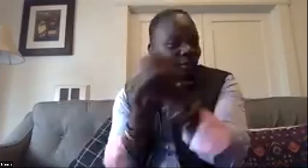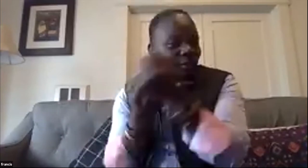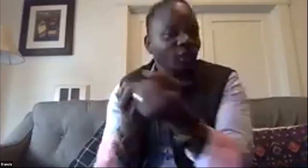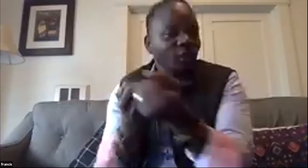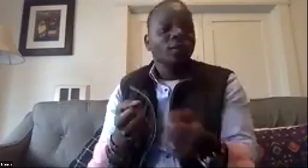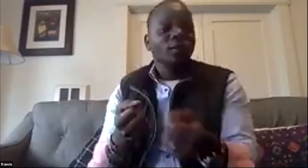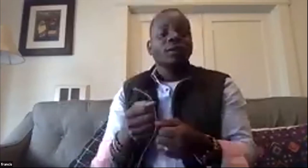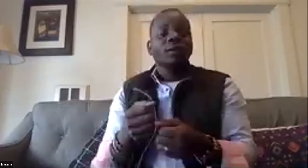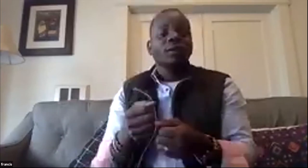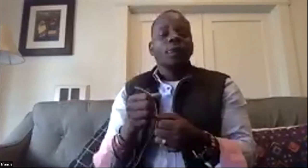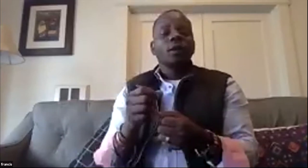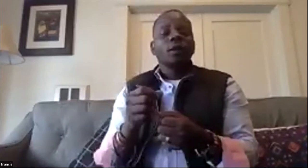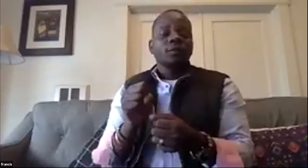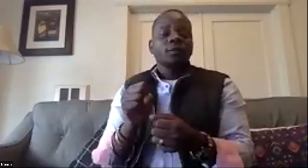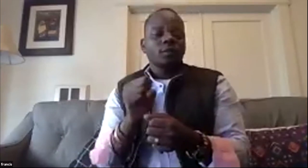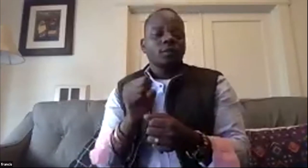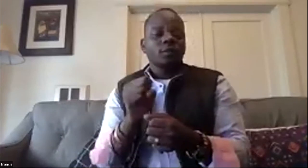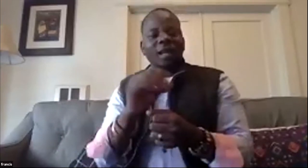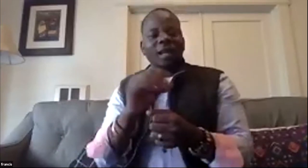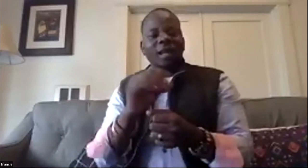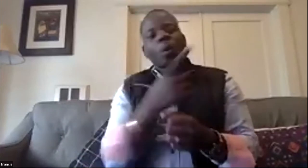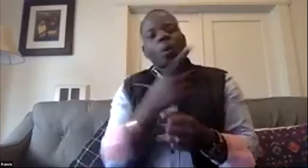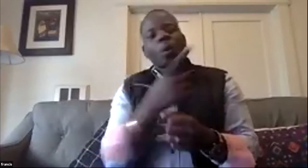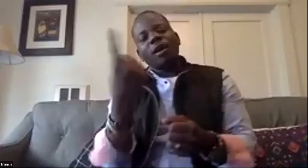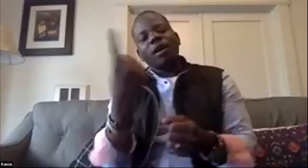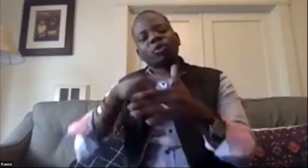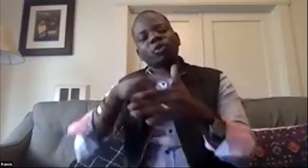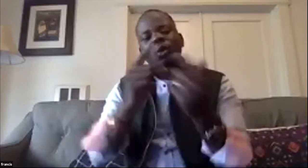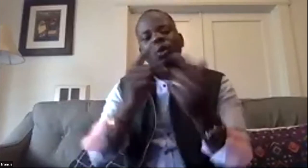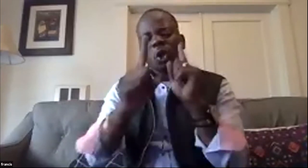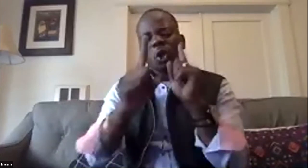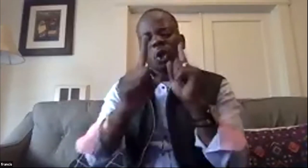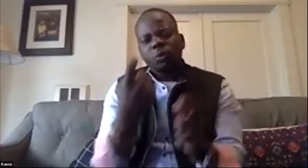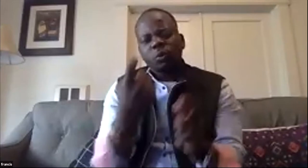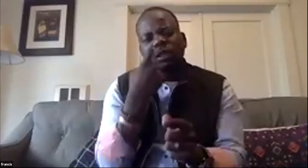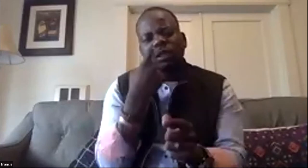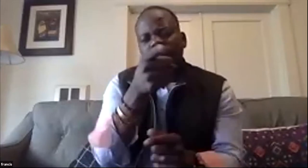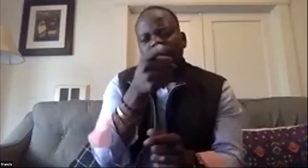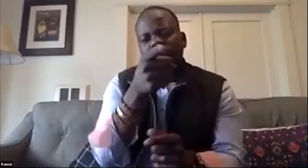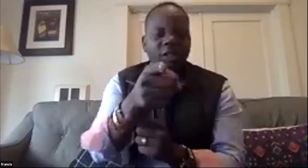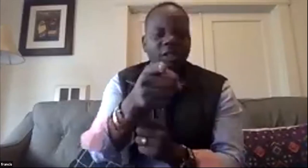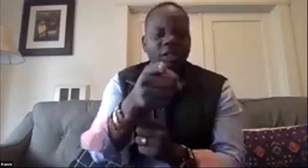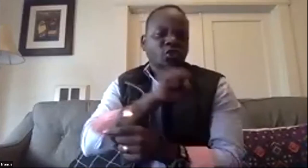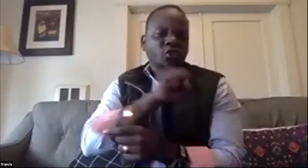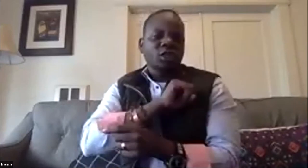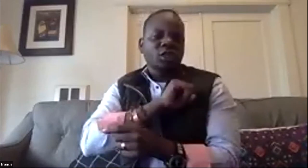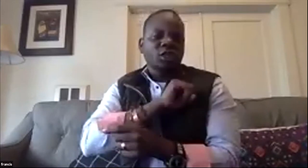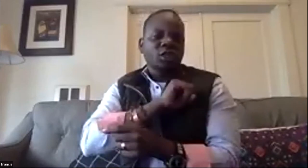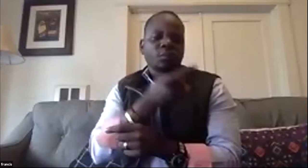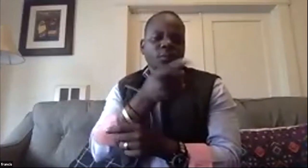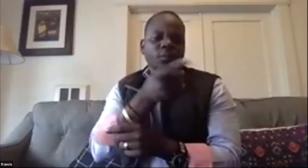get a chance to get training to get jobs and the support they should get so